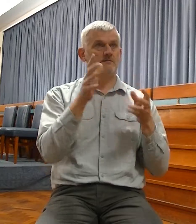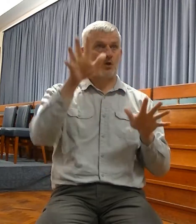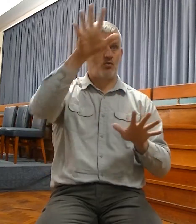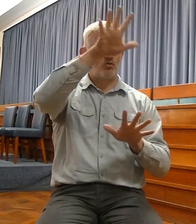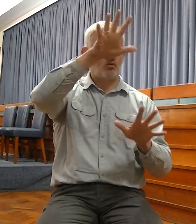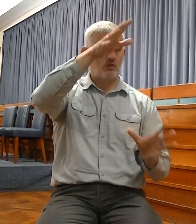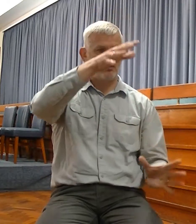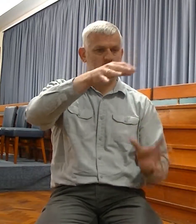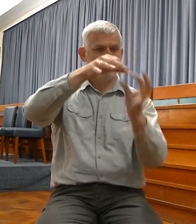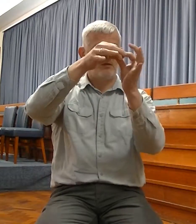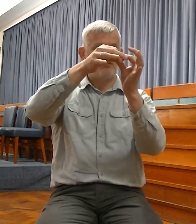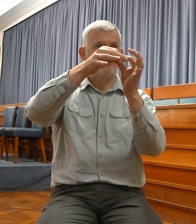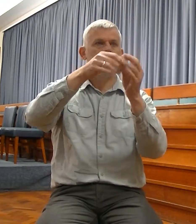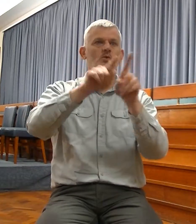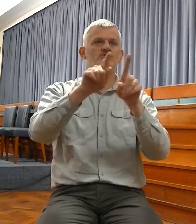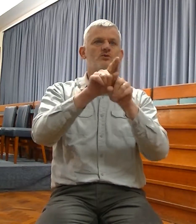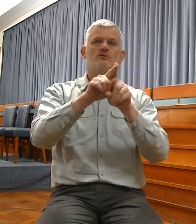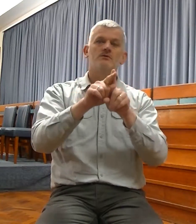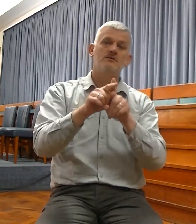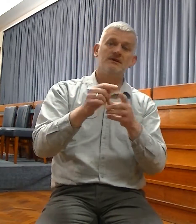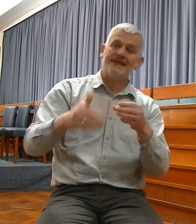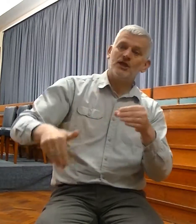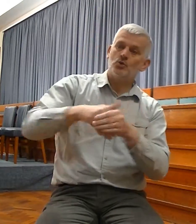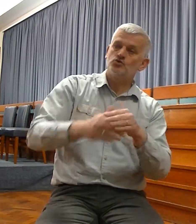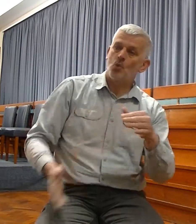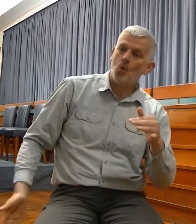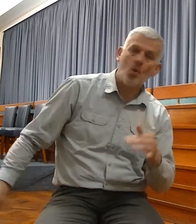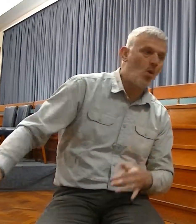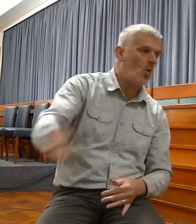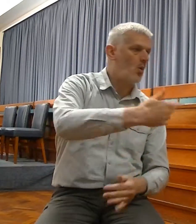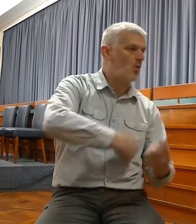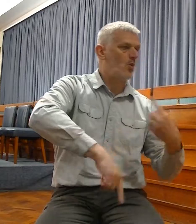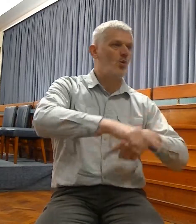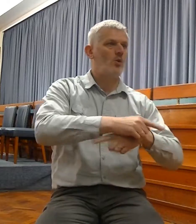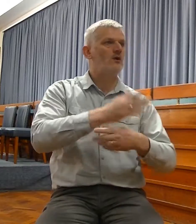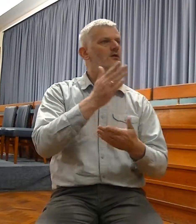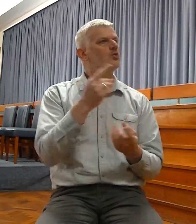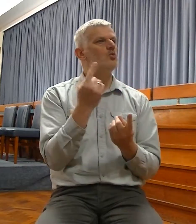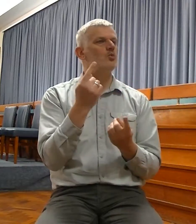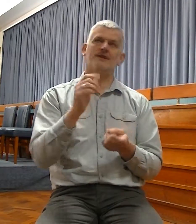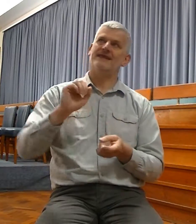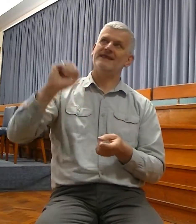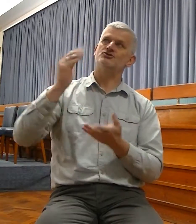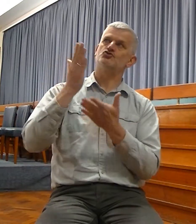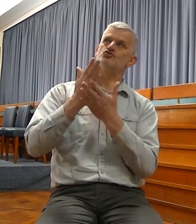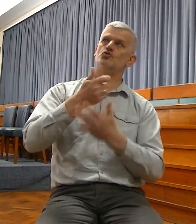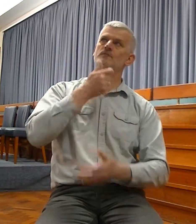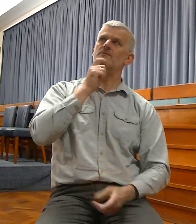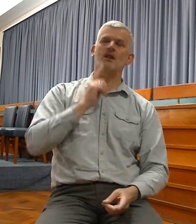Gentiles. They create a unity of all God's true people. The international Jewish Gentile